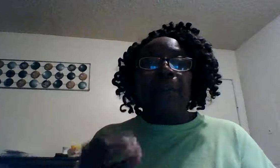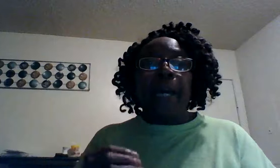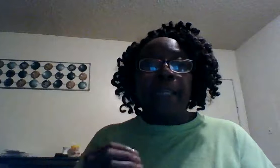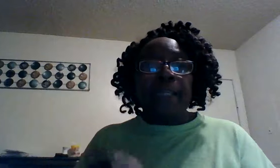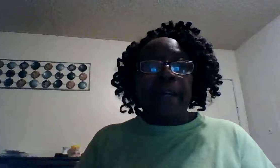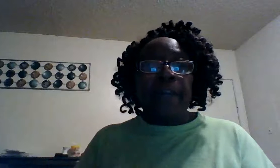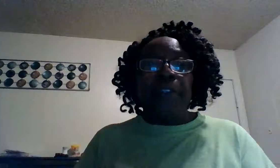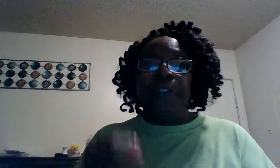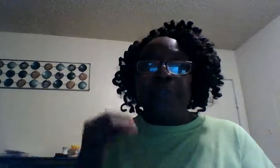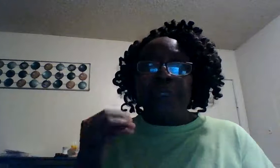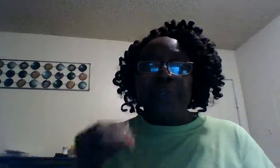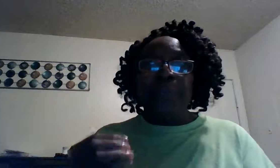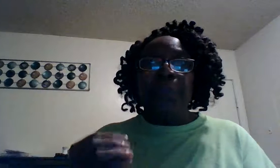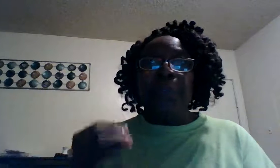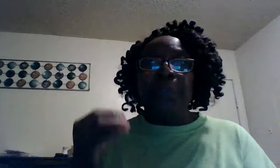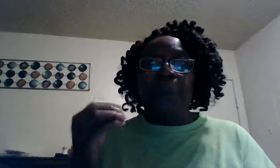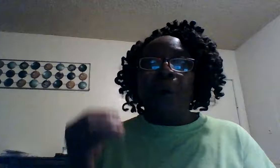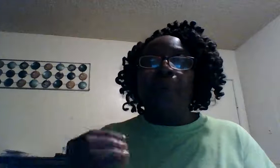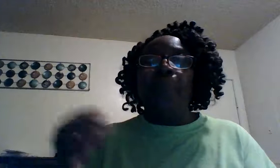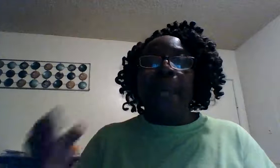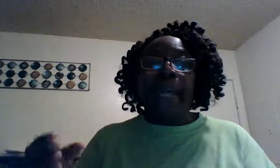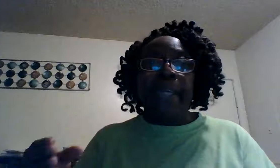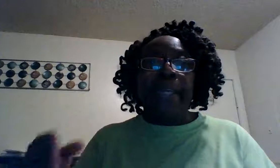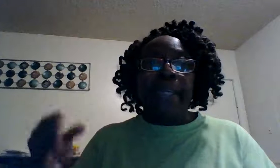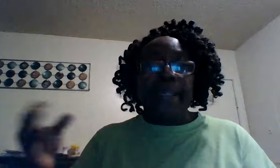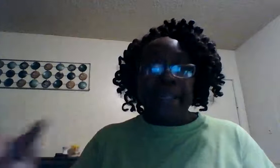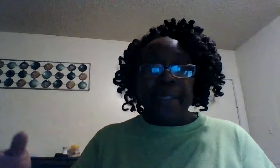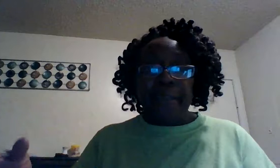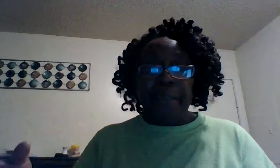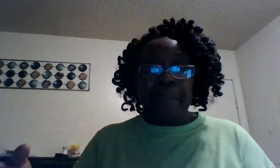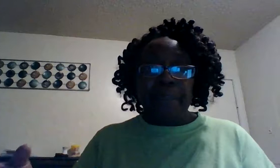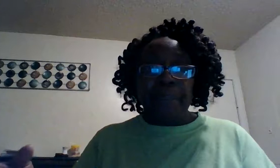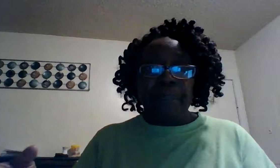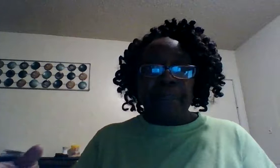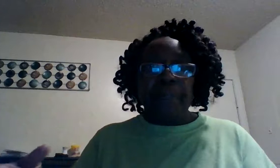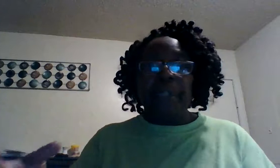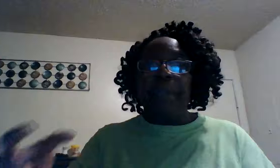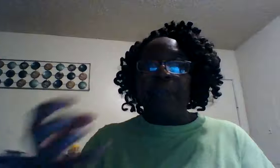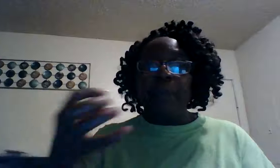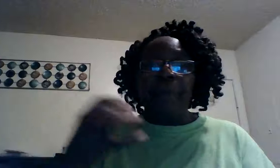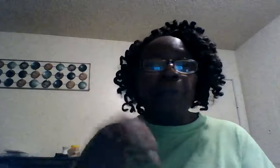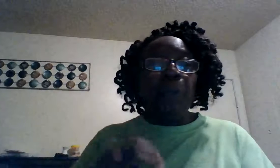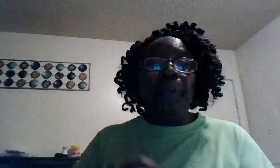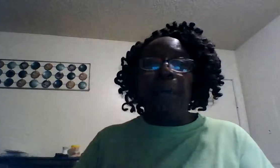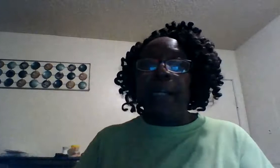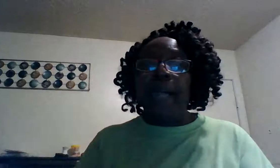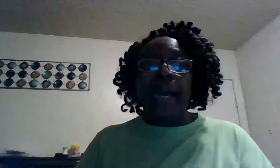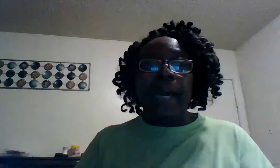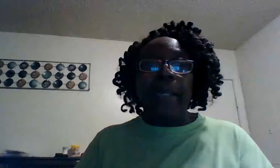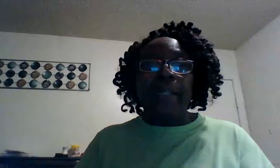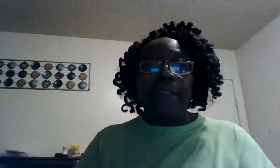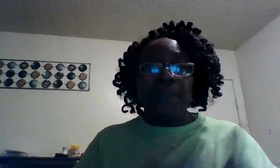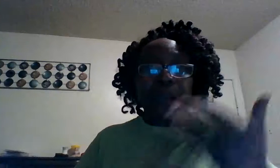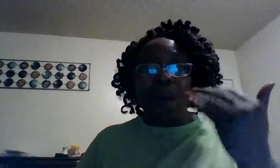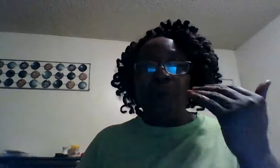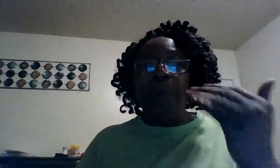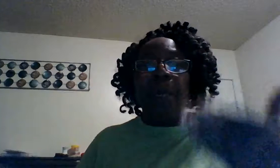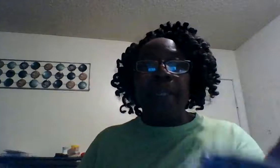by the devil you do you obey him but if you're influenced by God you will obey